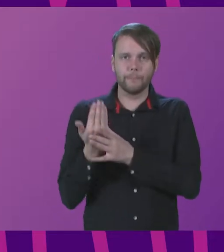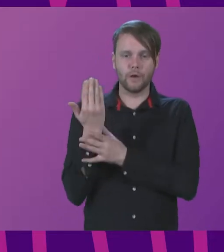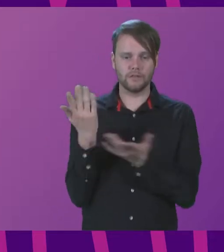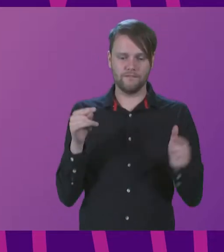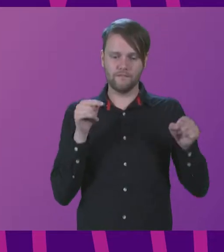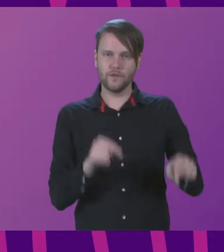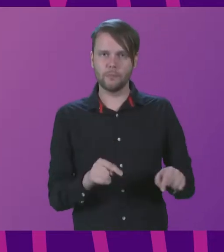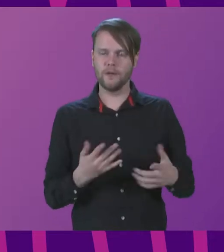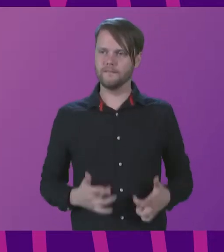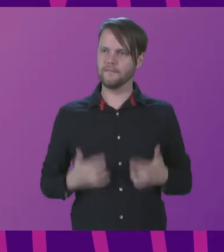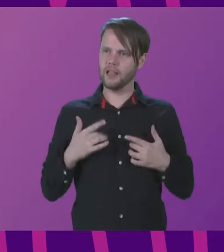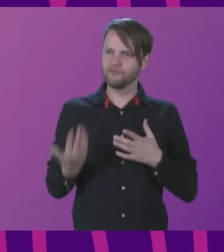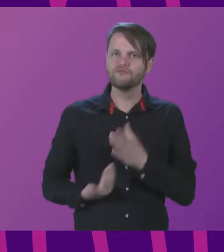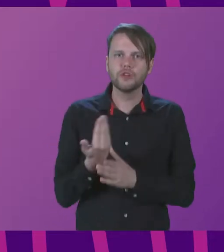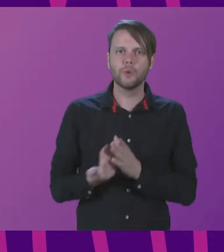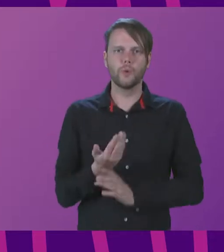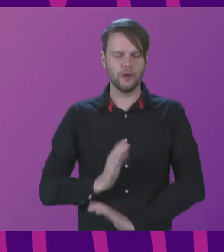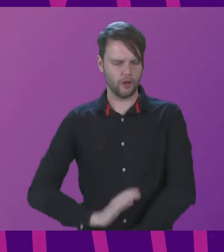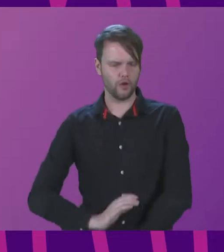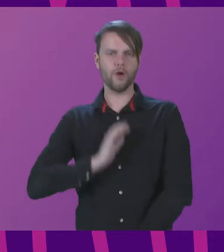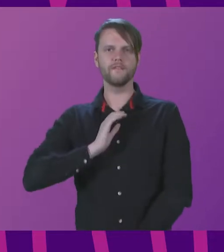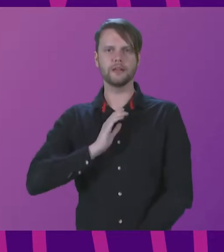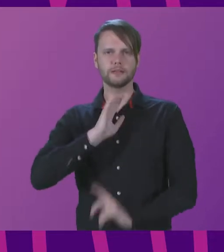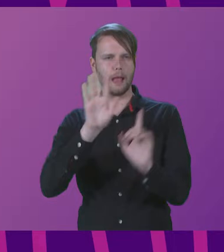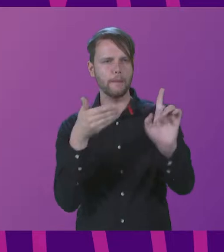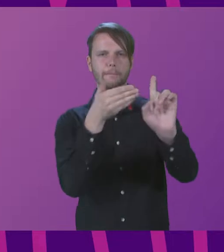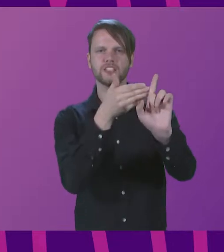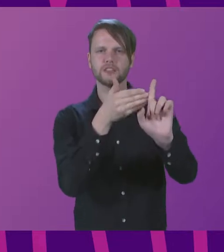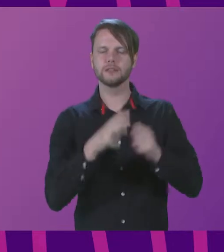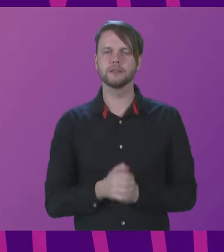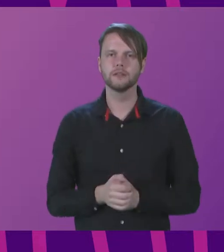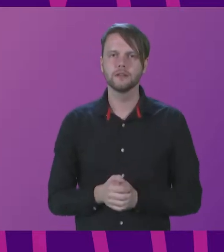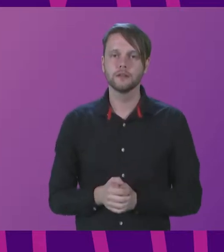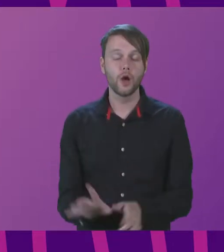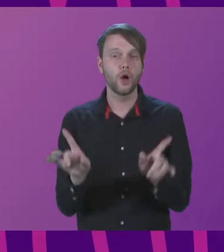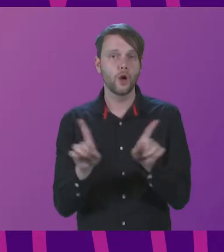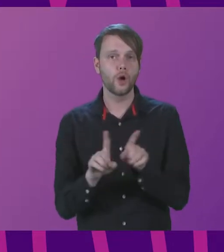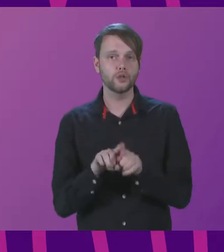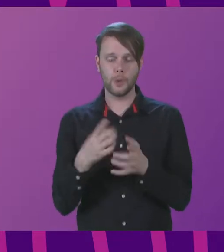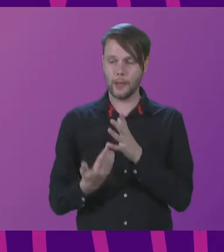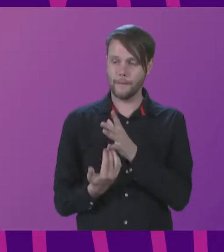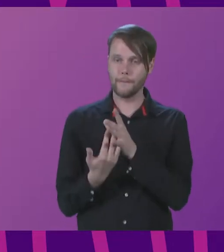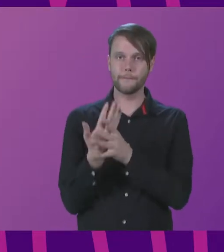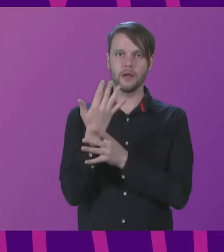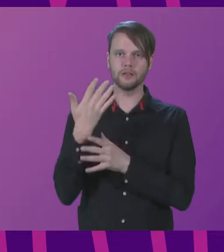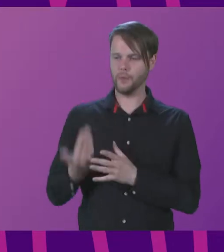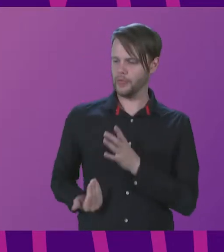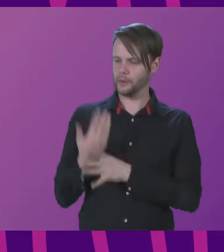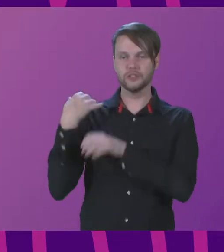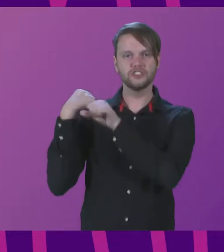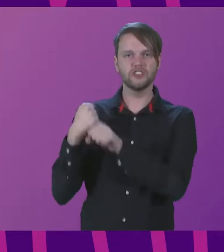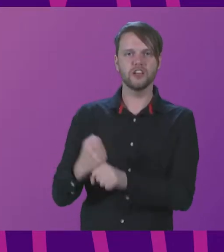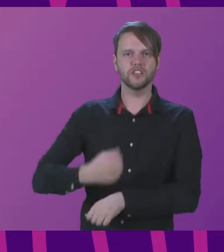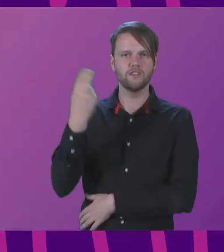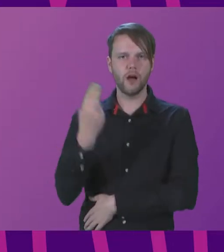renewed and with confidence and ambition. And we also emerged with a new generation of